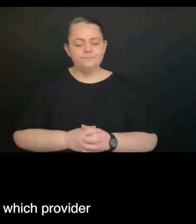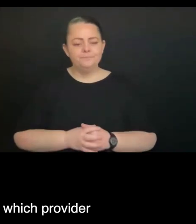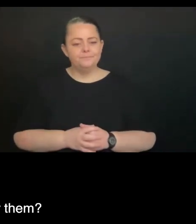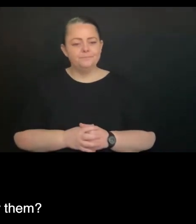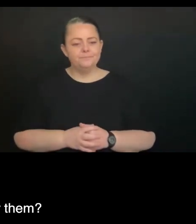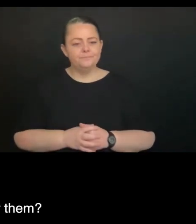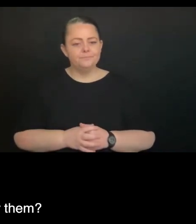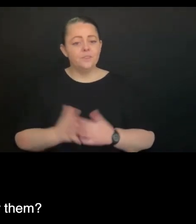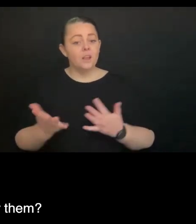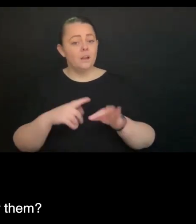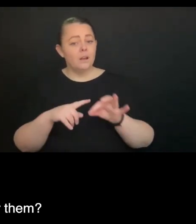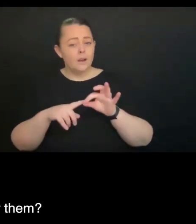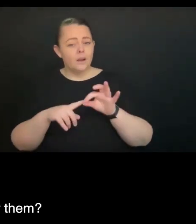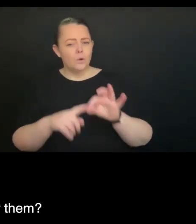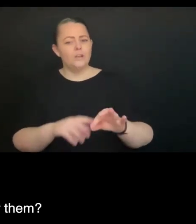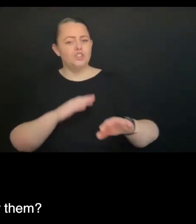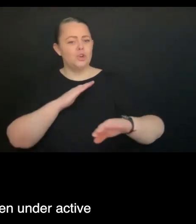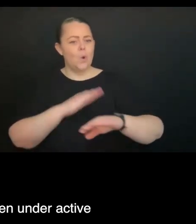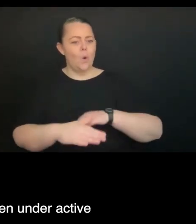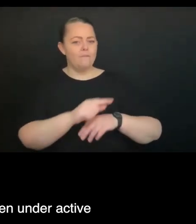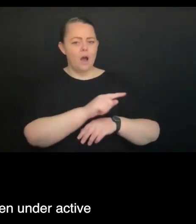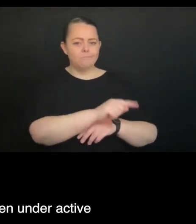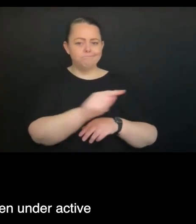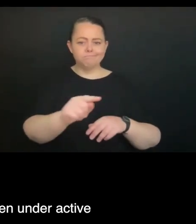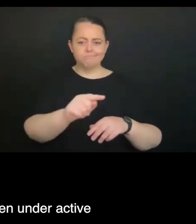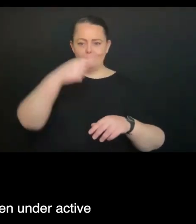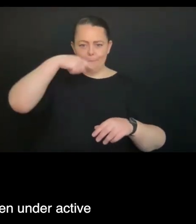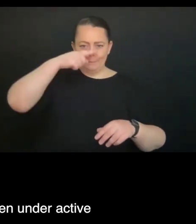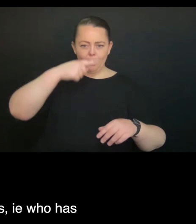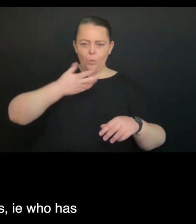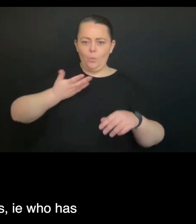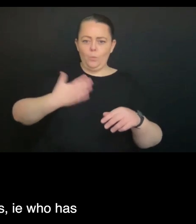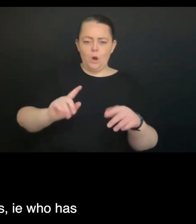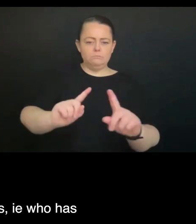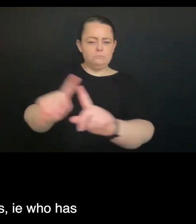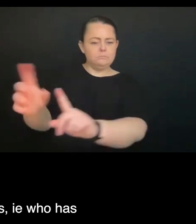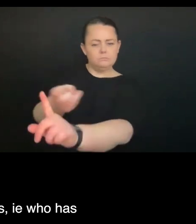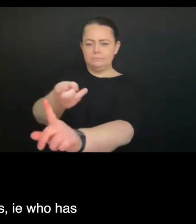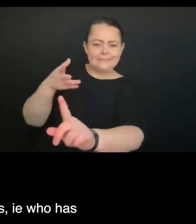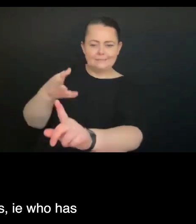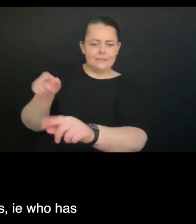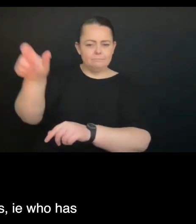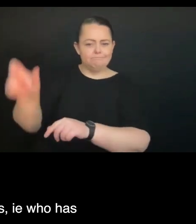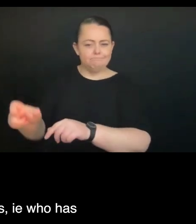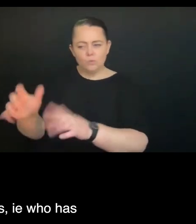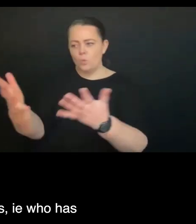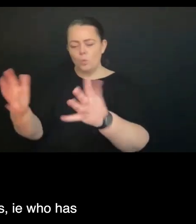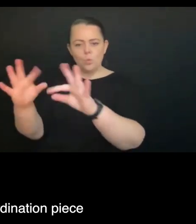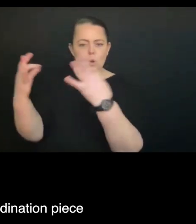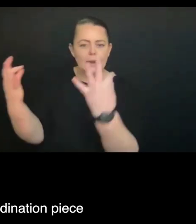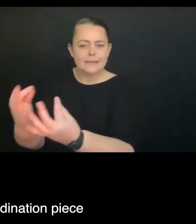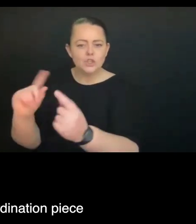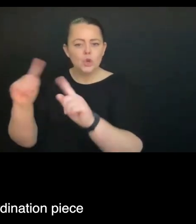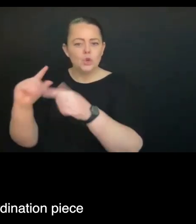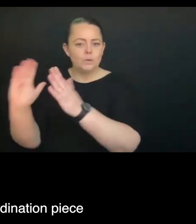which provider provides that service for them? Again, that's something that's been an active consideration in future reforms, i.e. who has